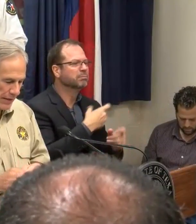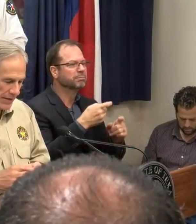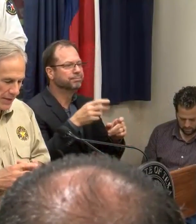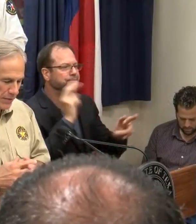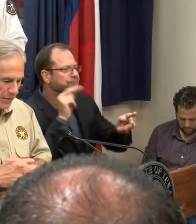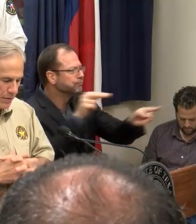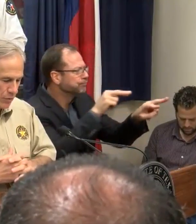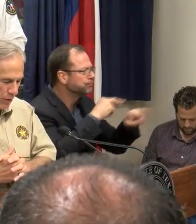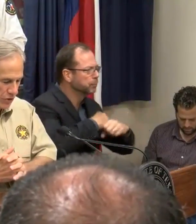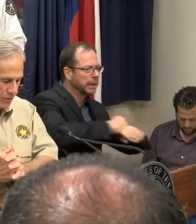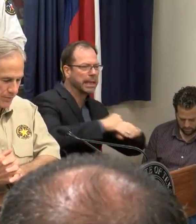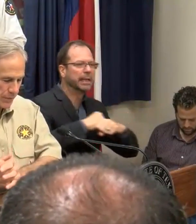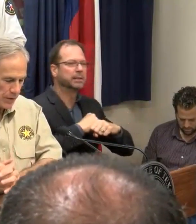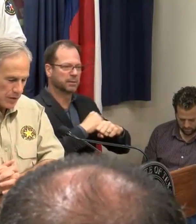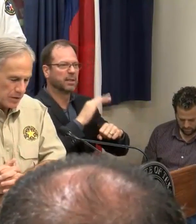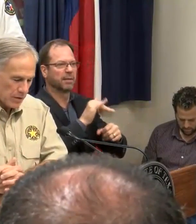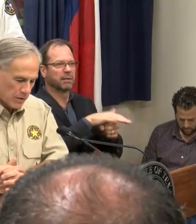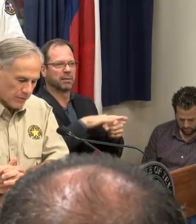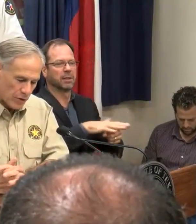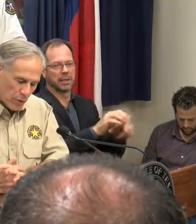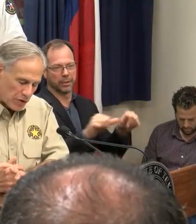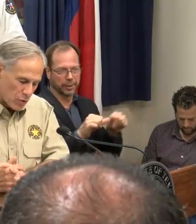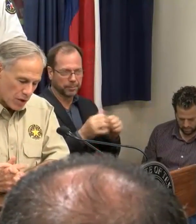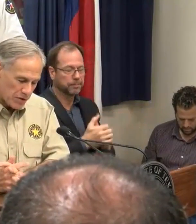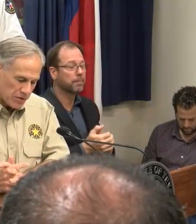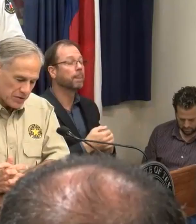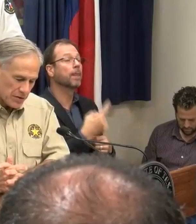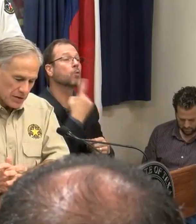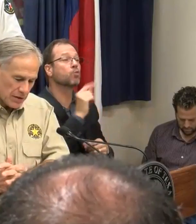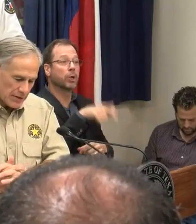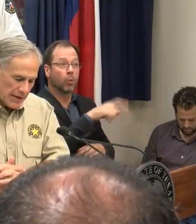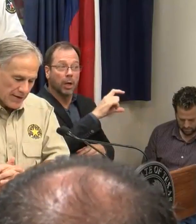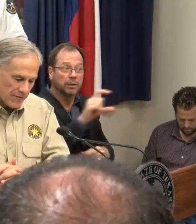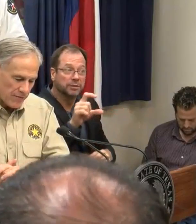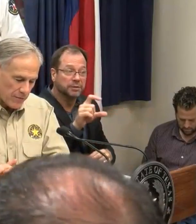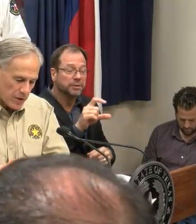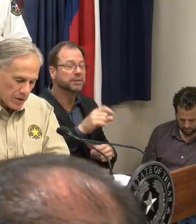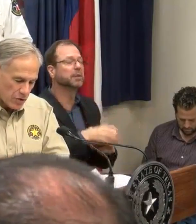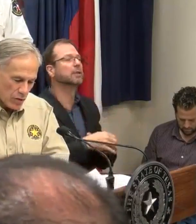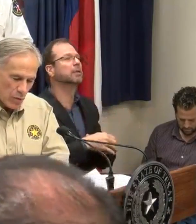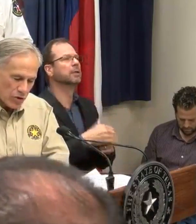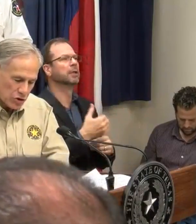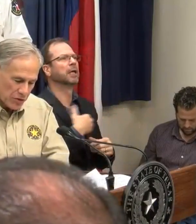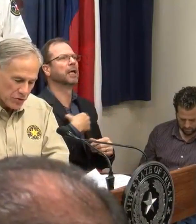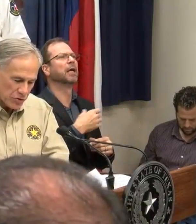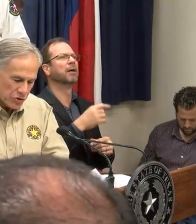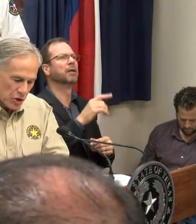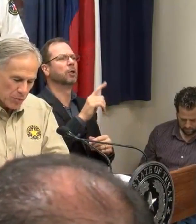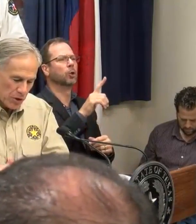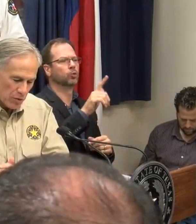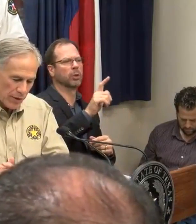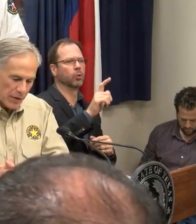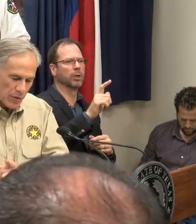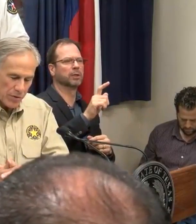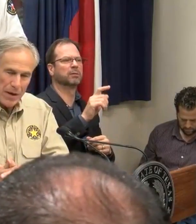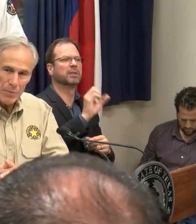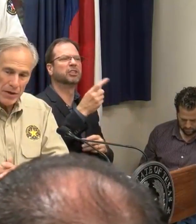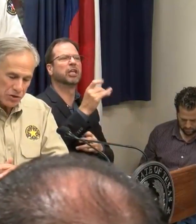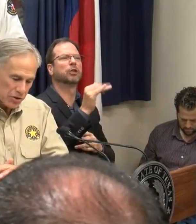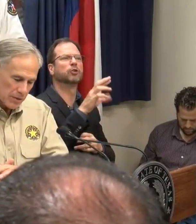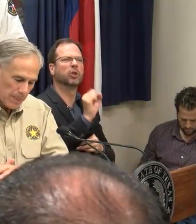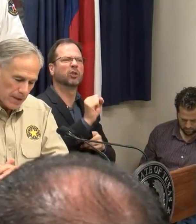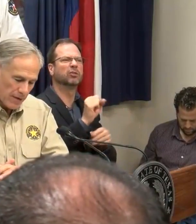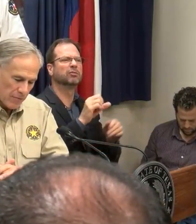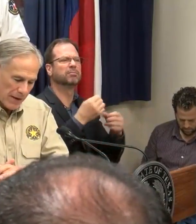in that region. For the Red Cross, they have 21 shelters open already with a